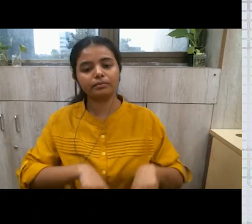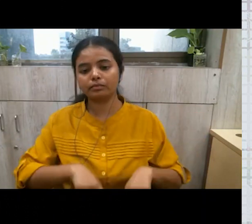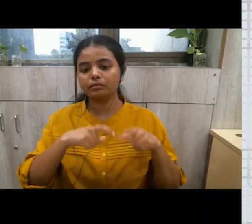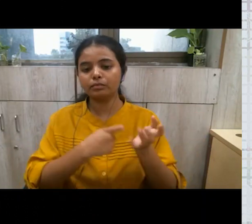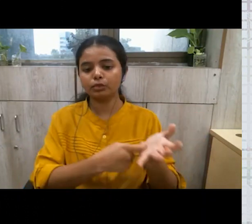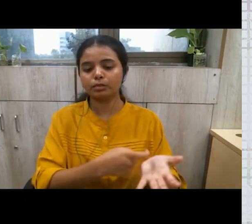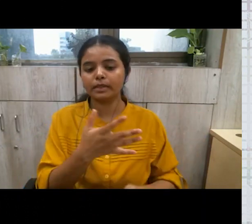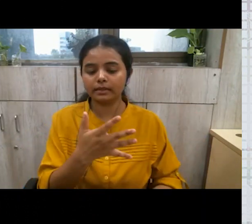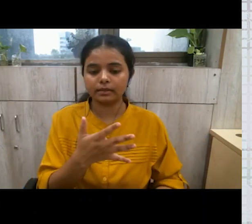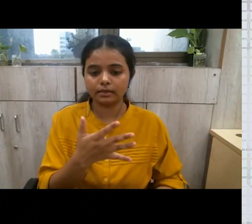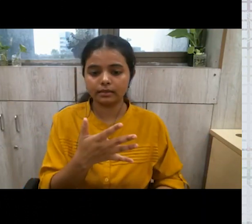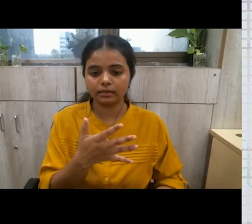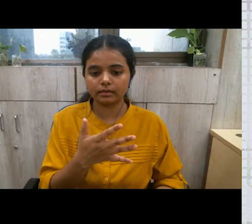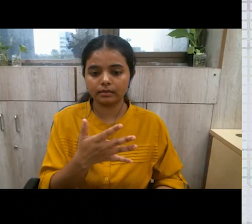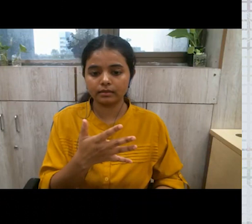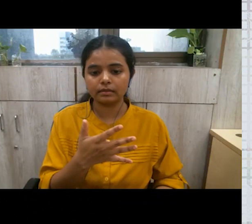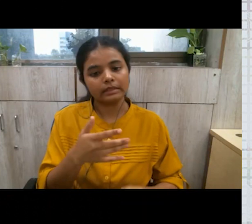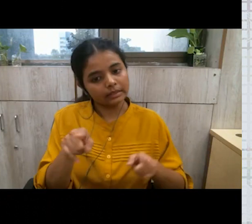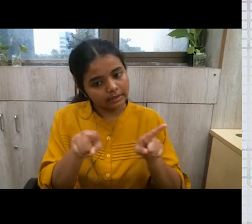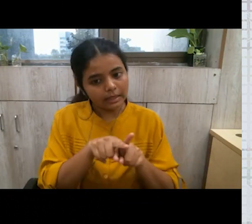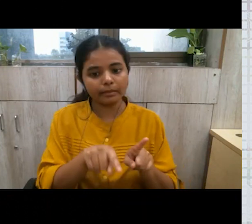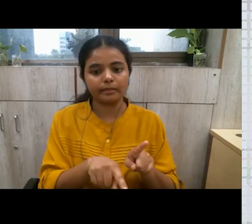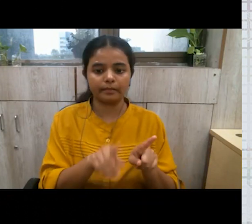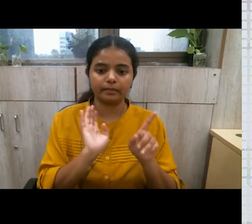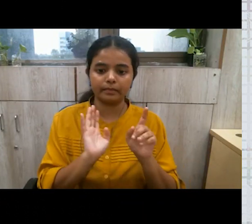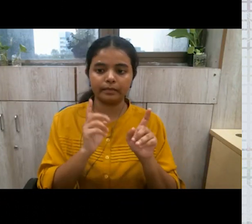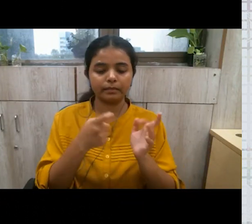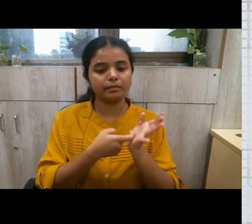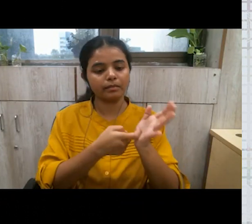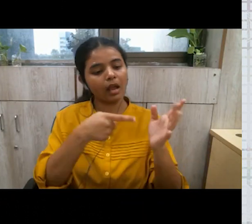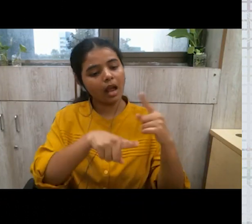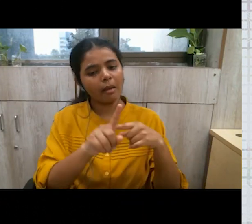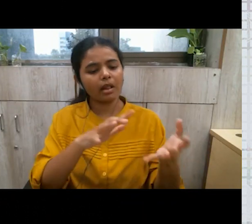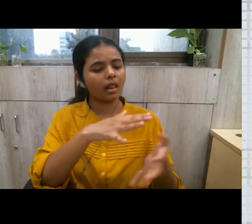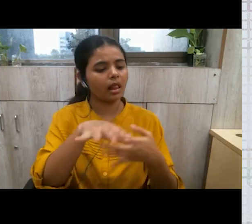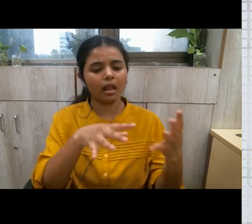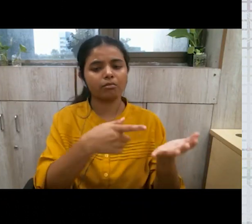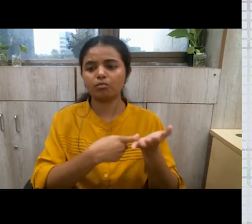the right to life and the right to choice of men is also not respected in those societies